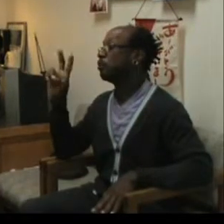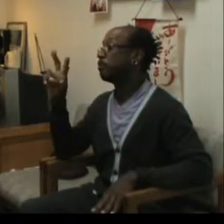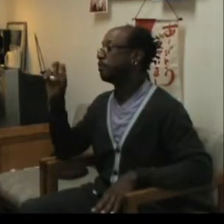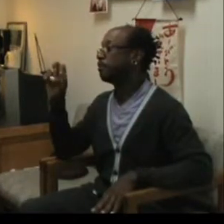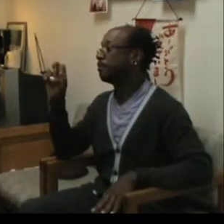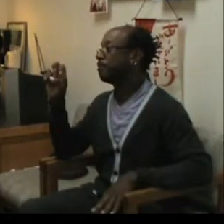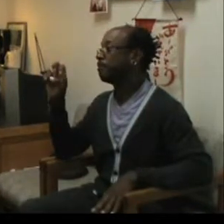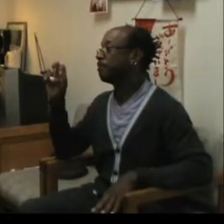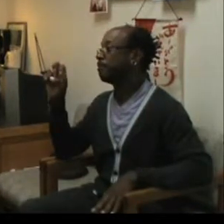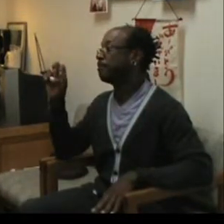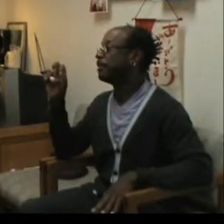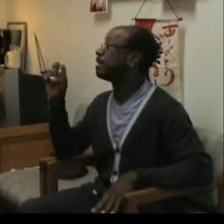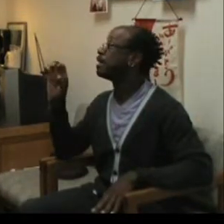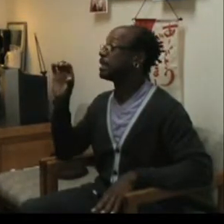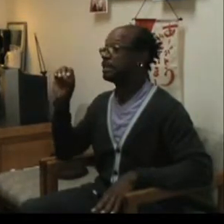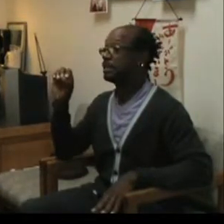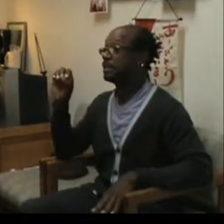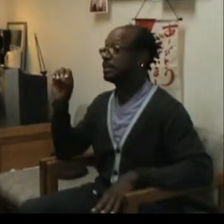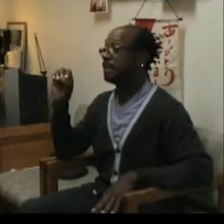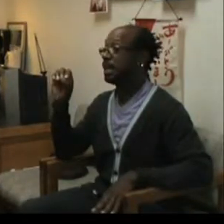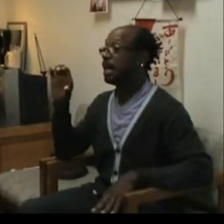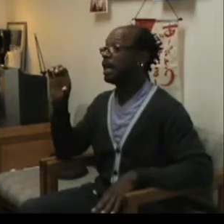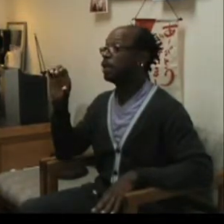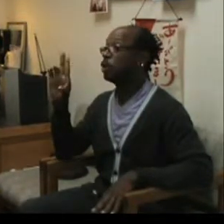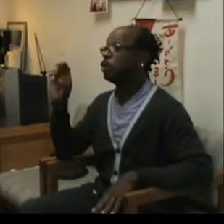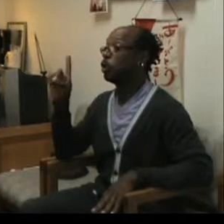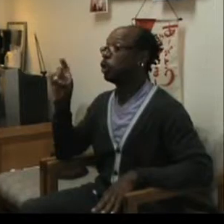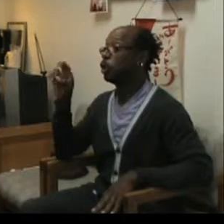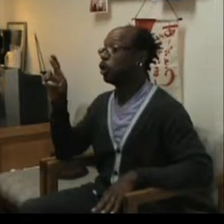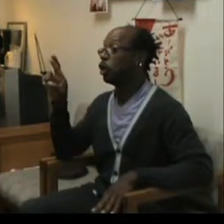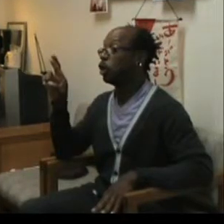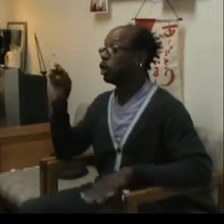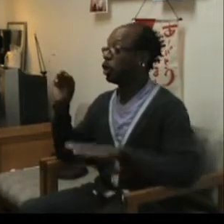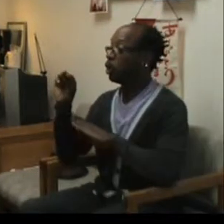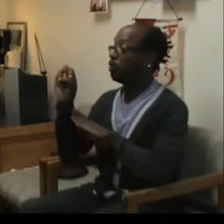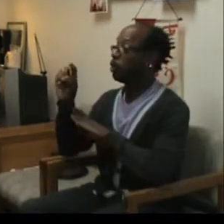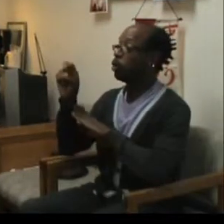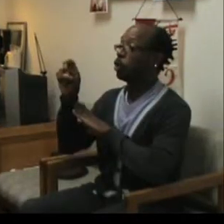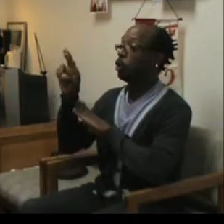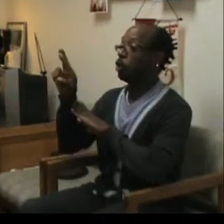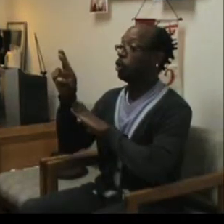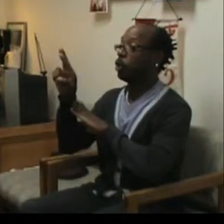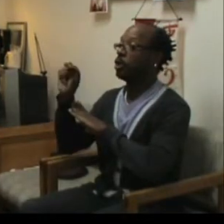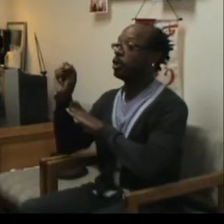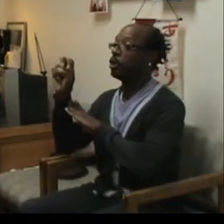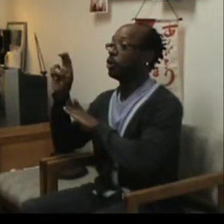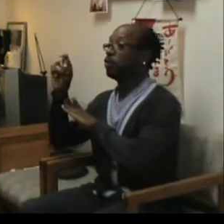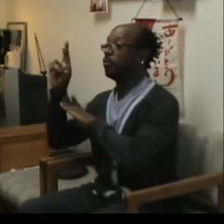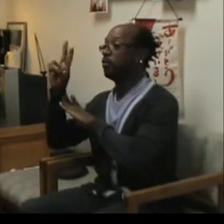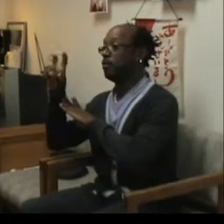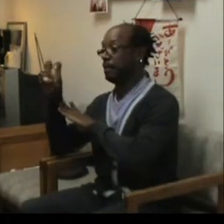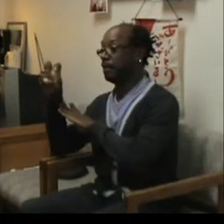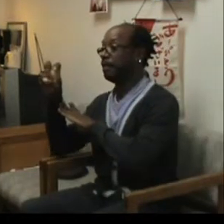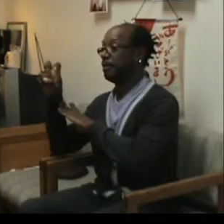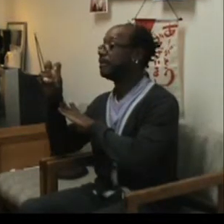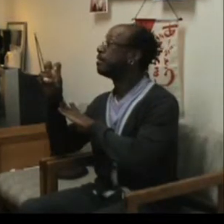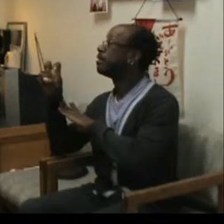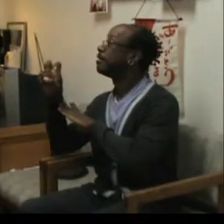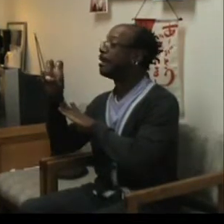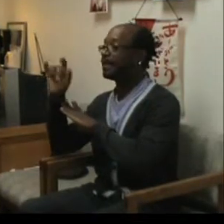There is an oculomotor nerve which turns the